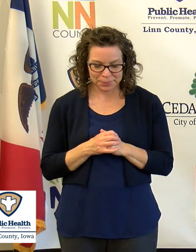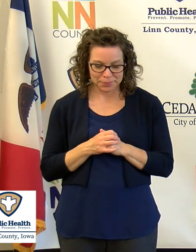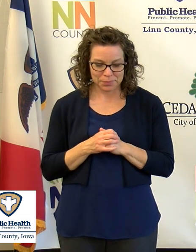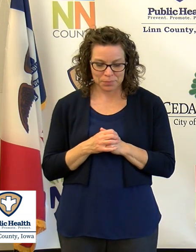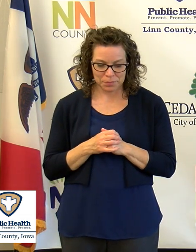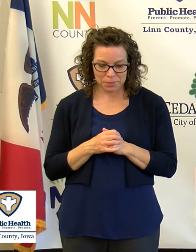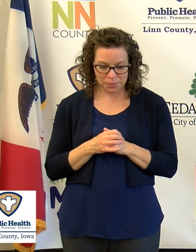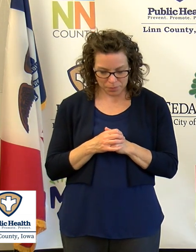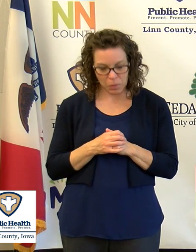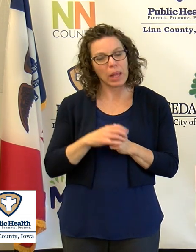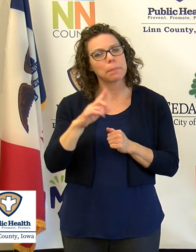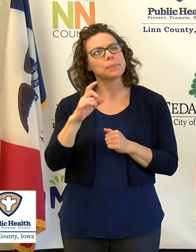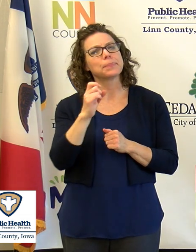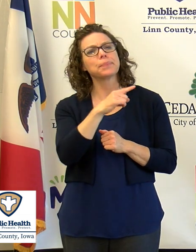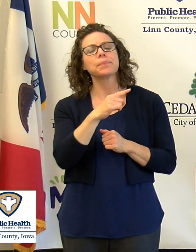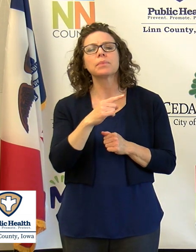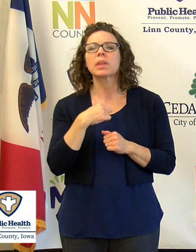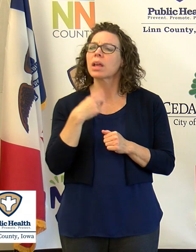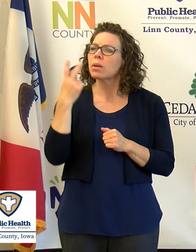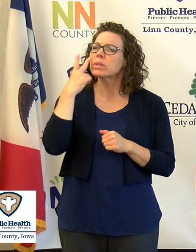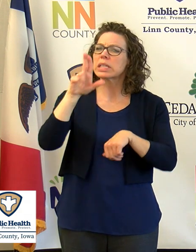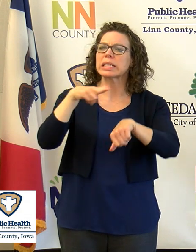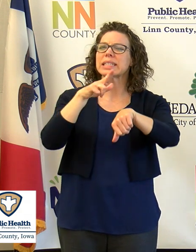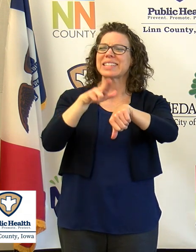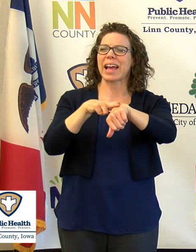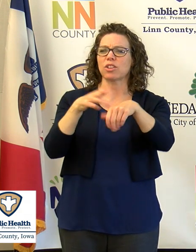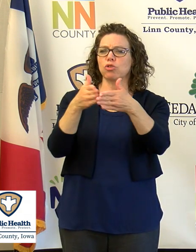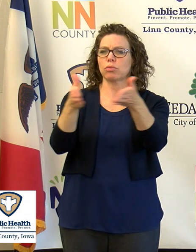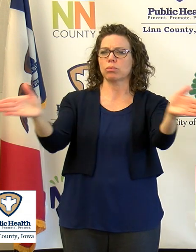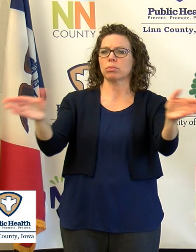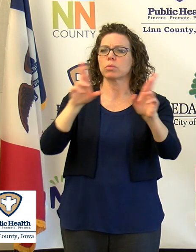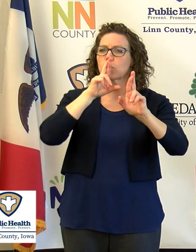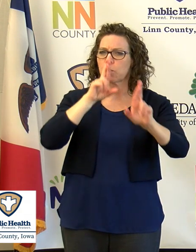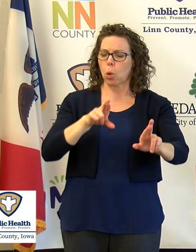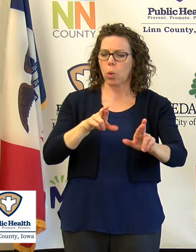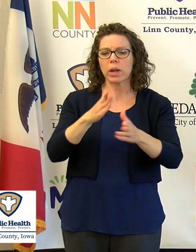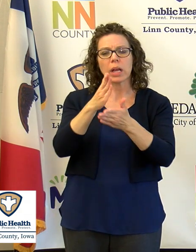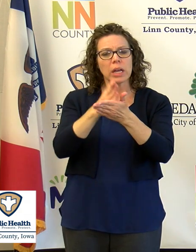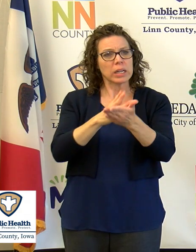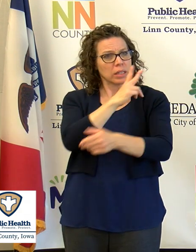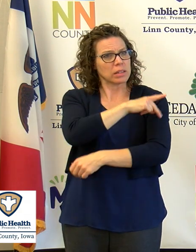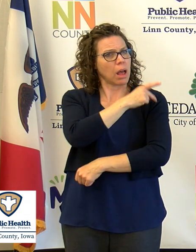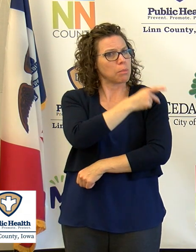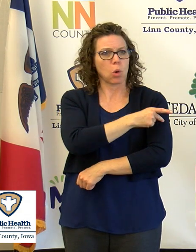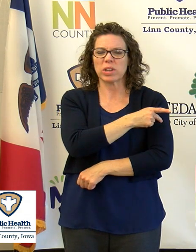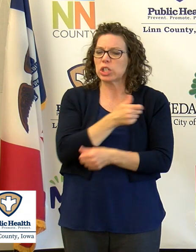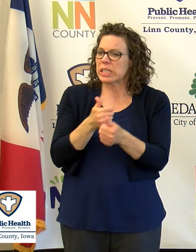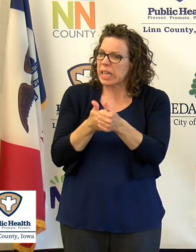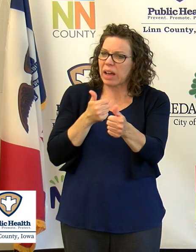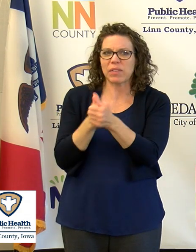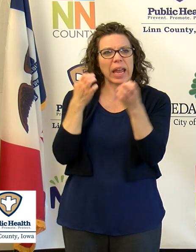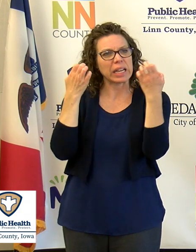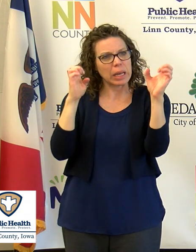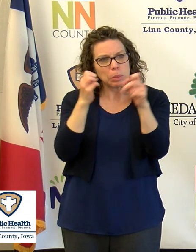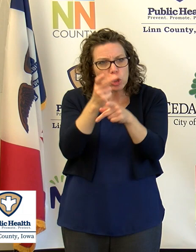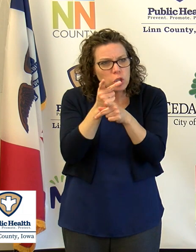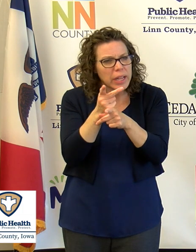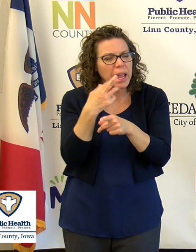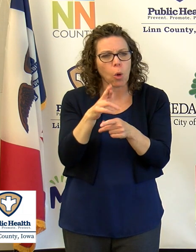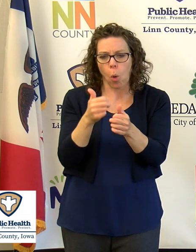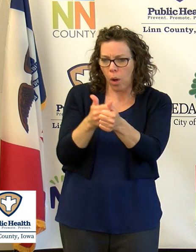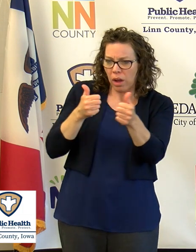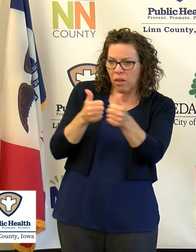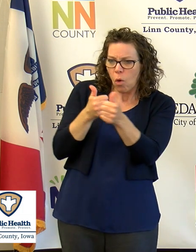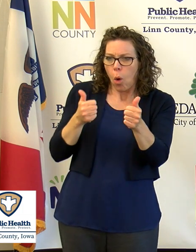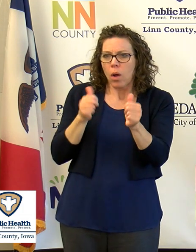Okay. Dr. Quinn, we've been seeing some national reports that there are patients who are avoiding medical care or emergency care because of